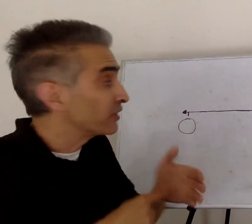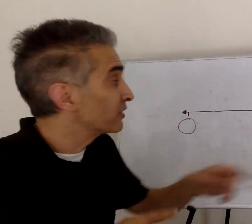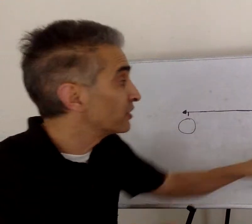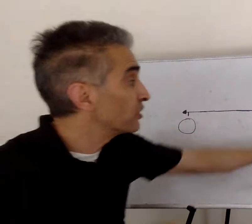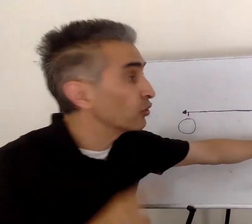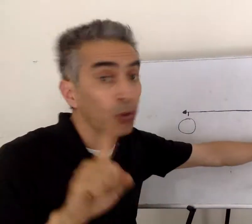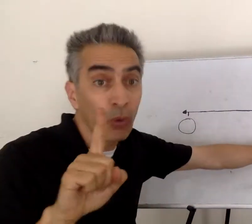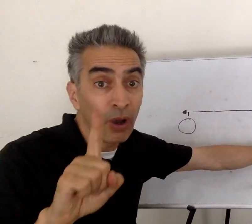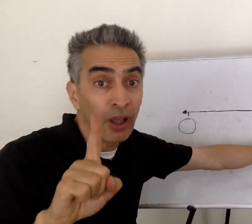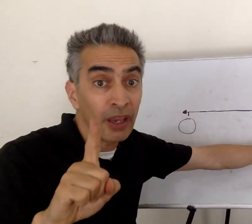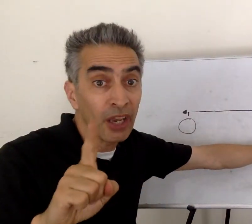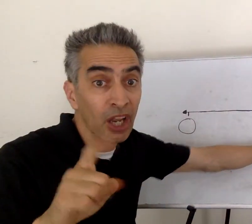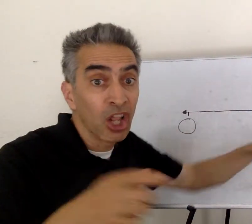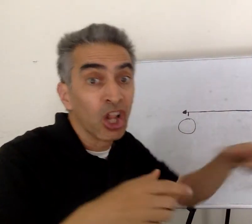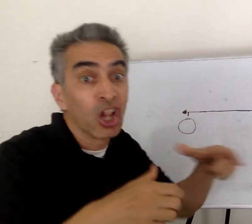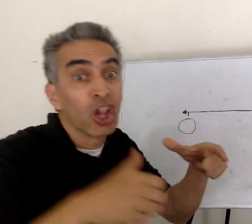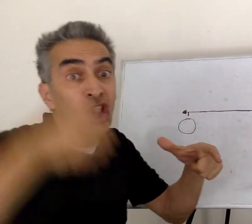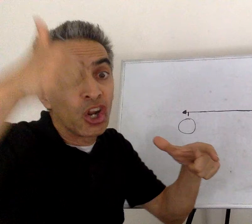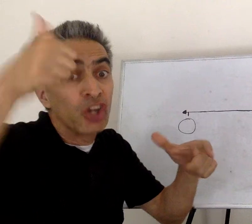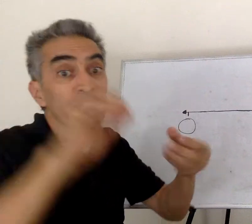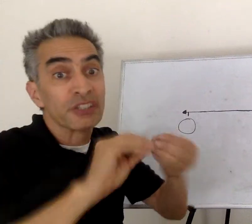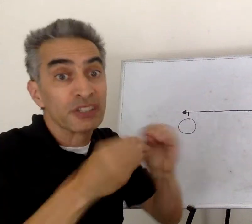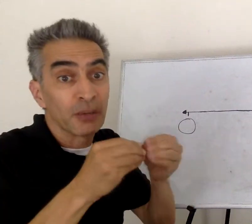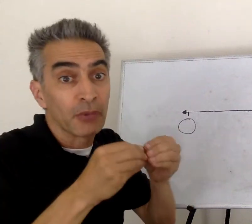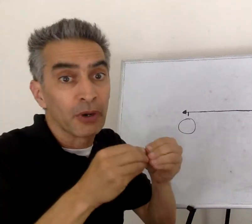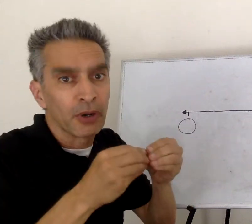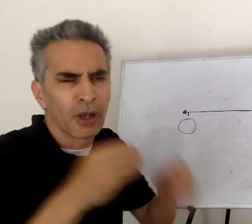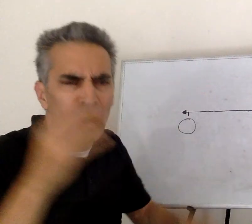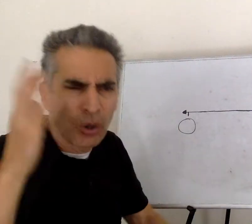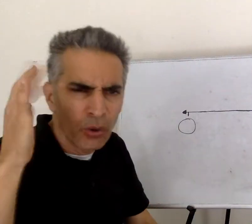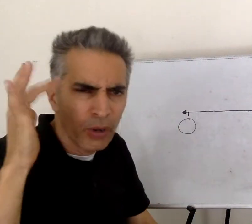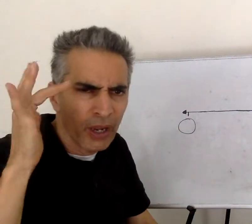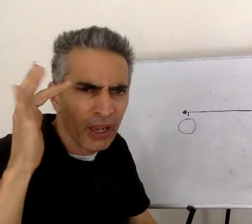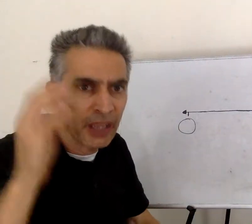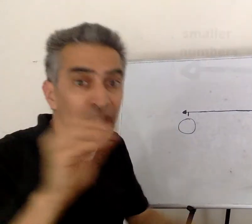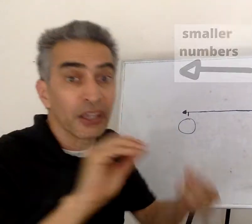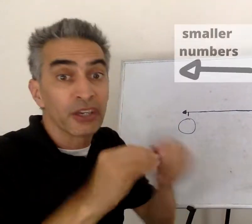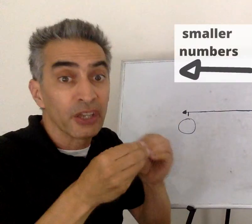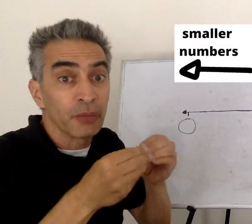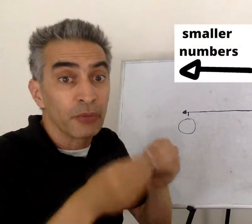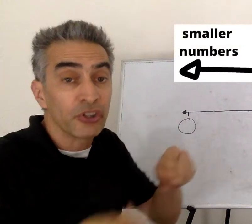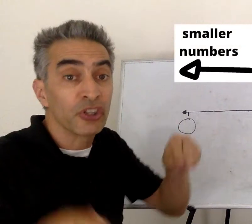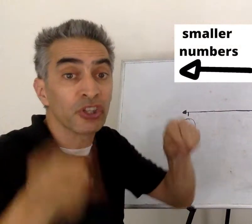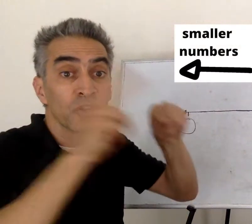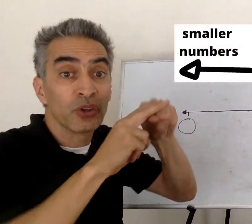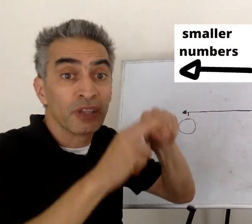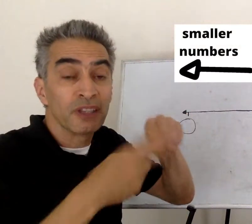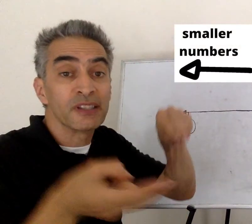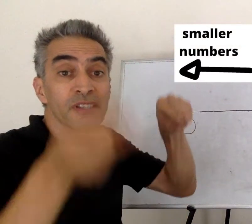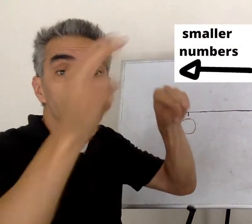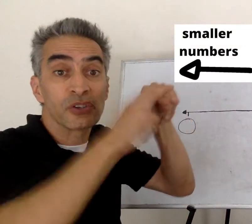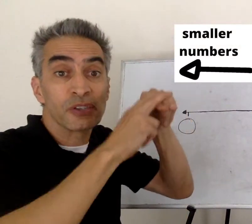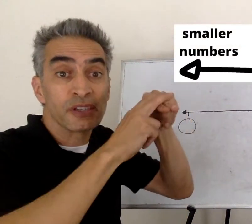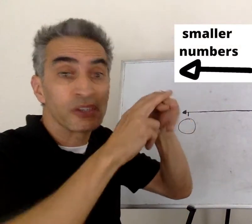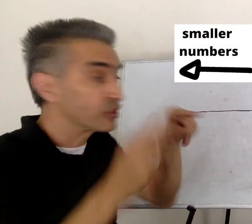Notice that this one is the largest number because the numbers increase